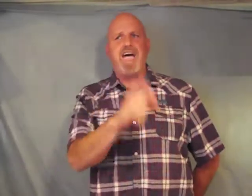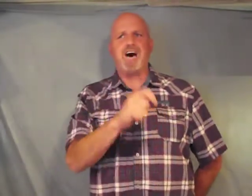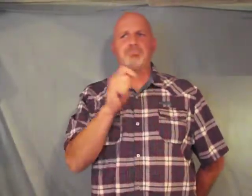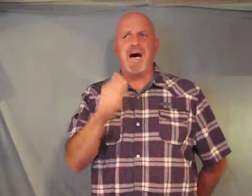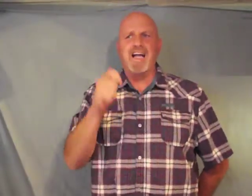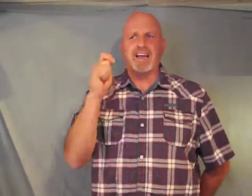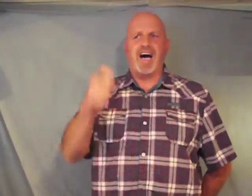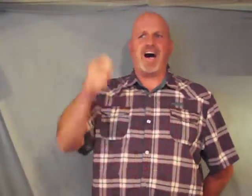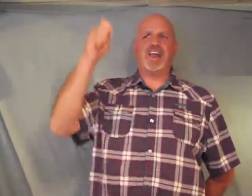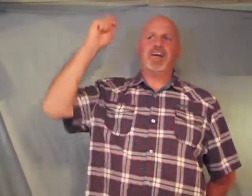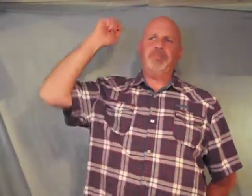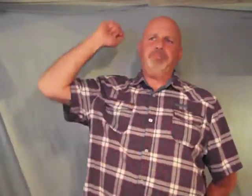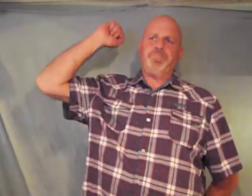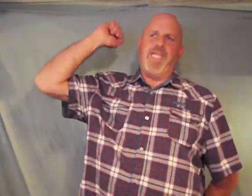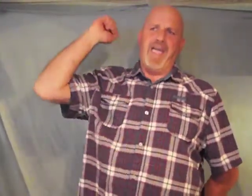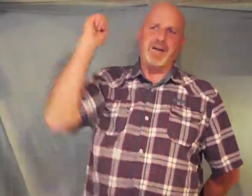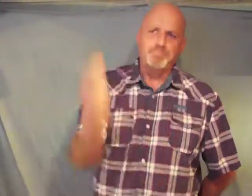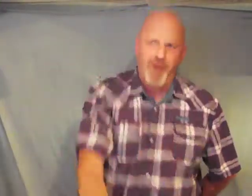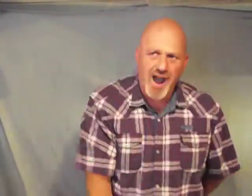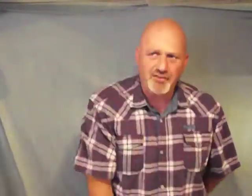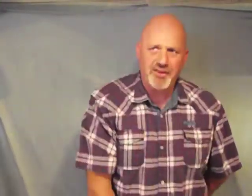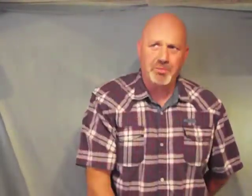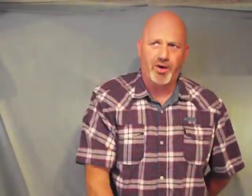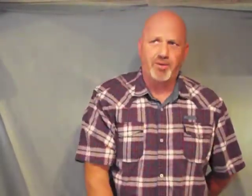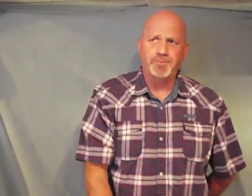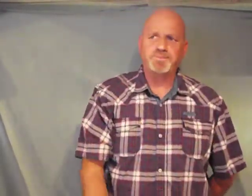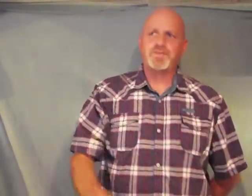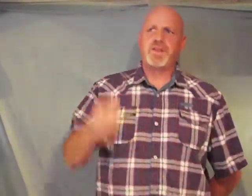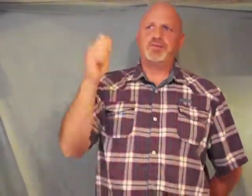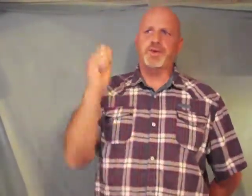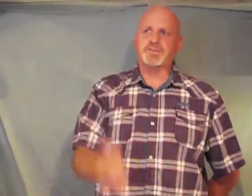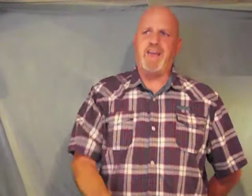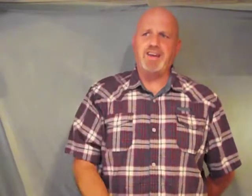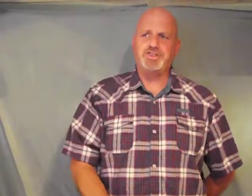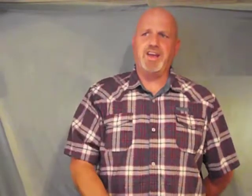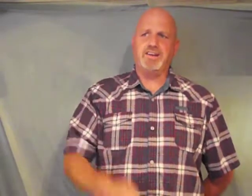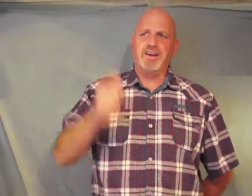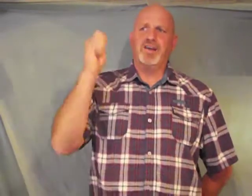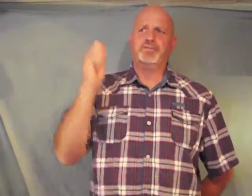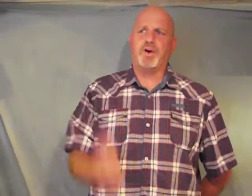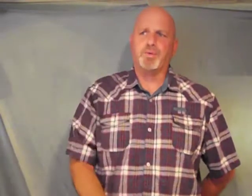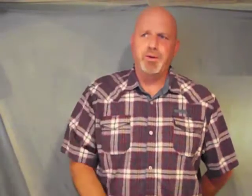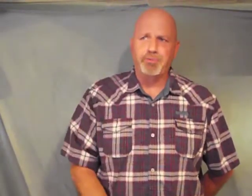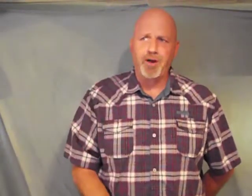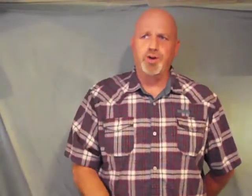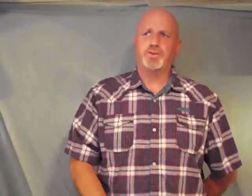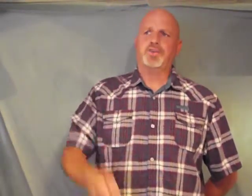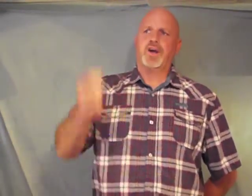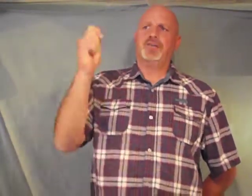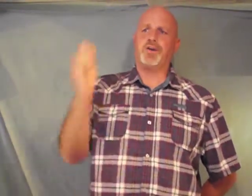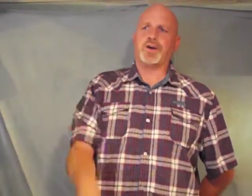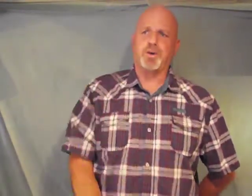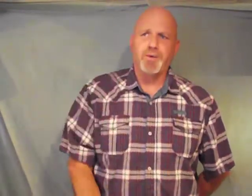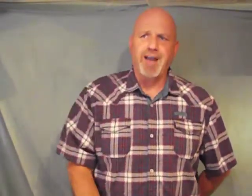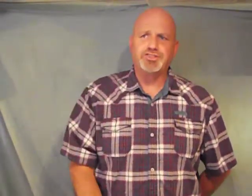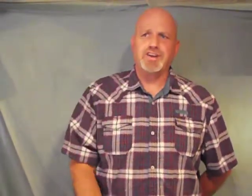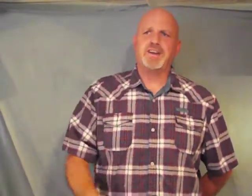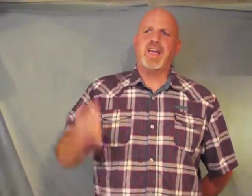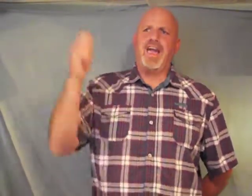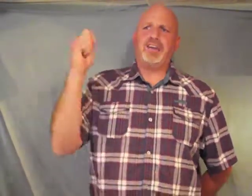out by God and profitable for teaching for reproof for correction and